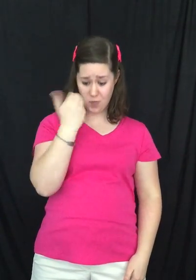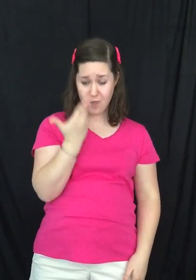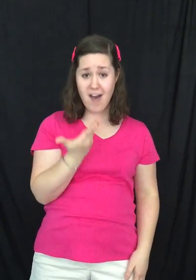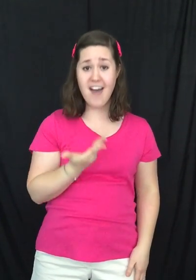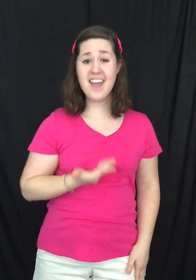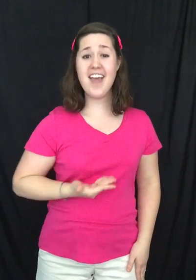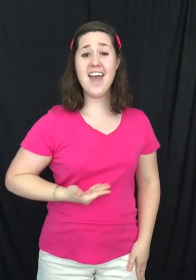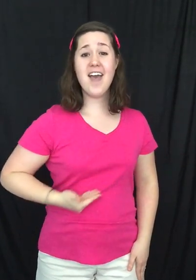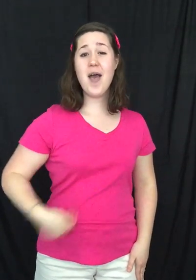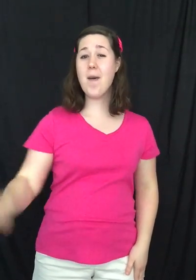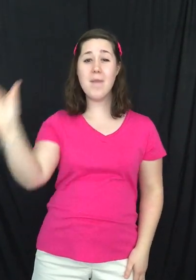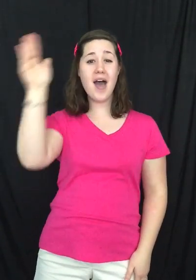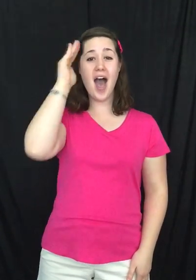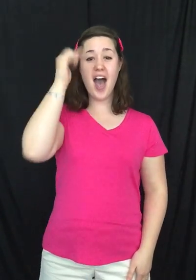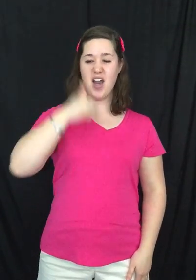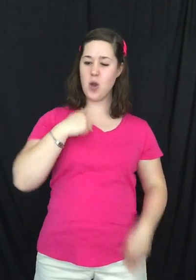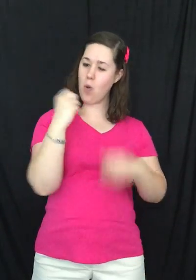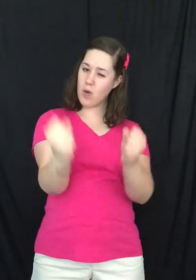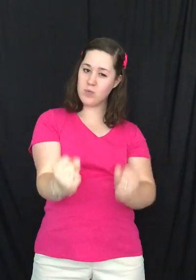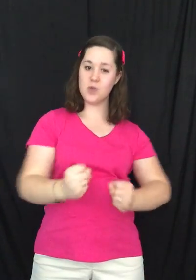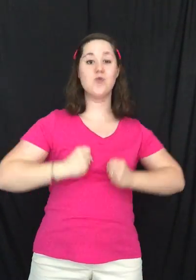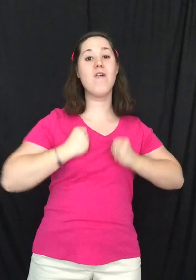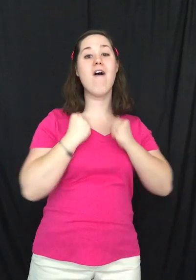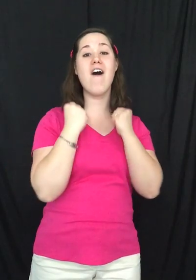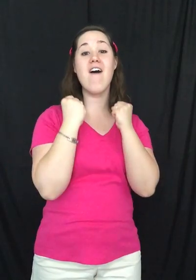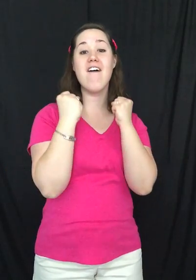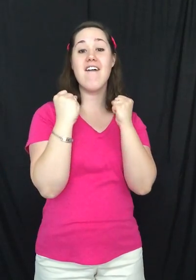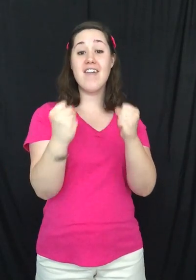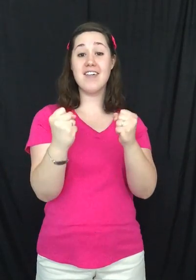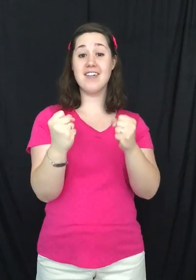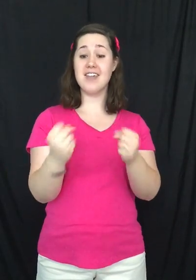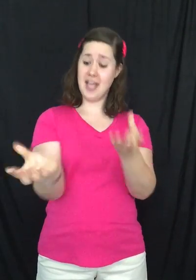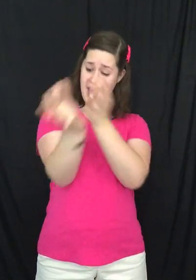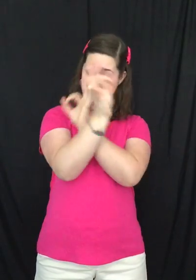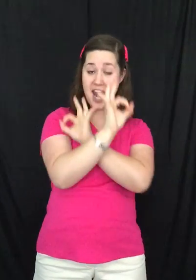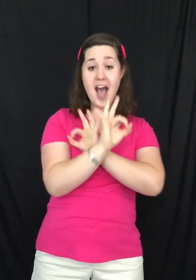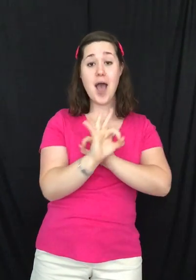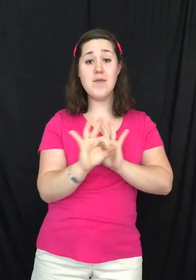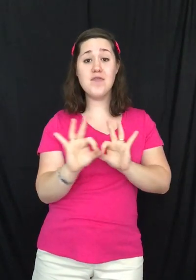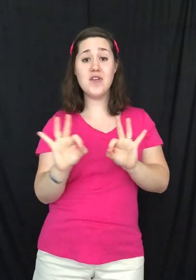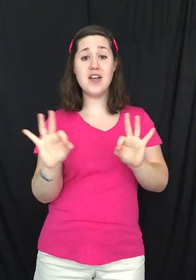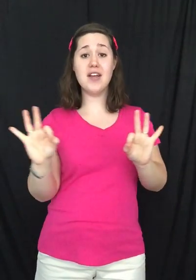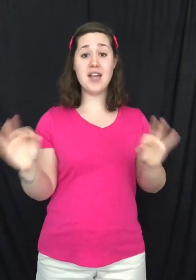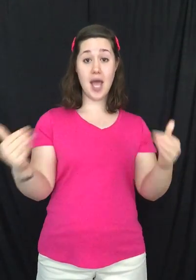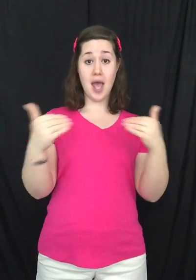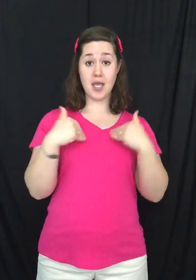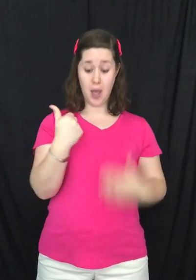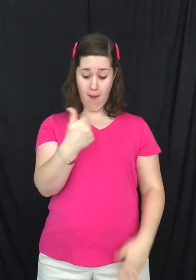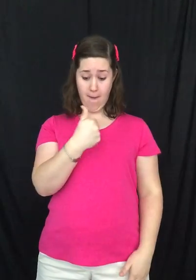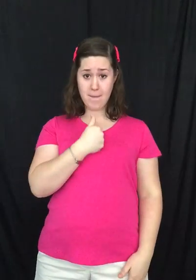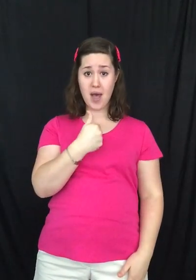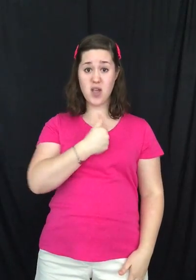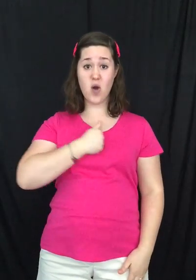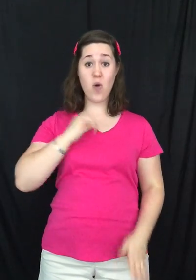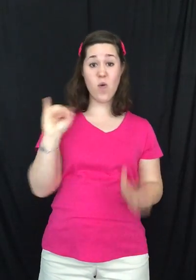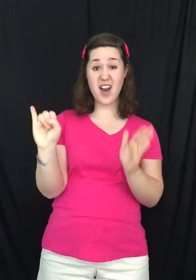who I am I know I'm strong And I am free, God my own